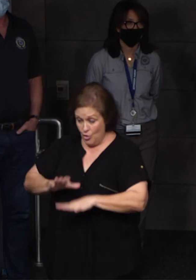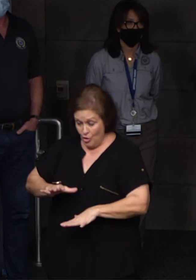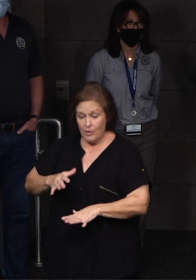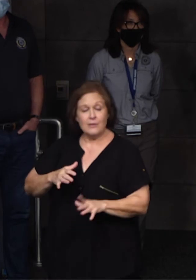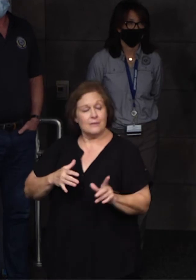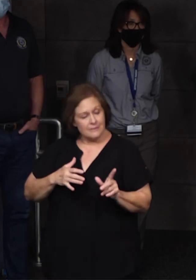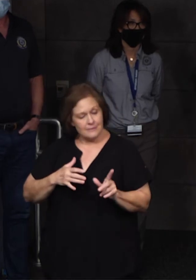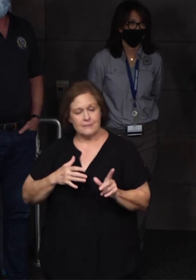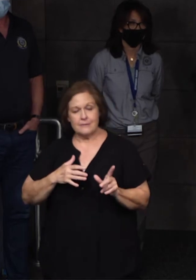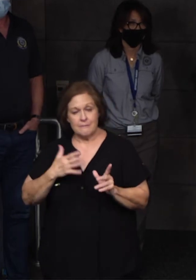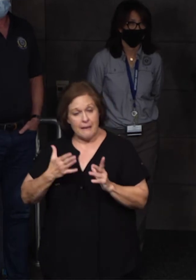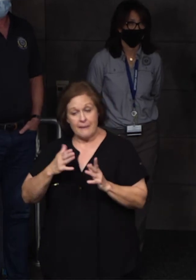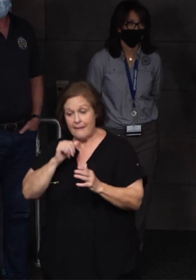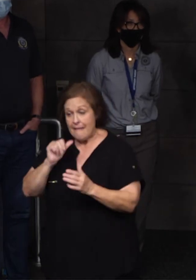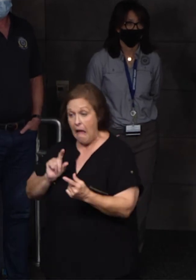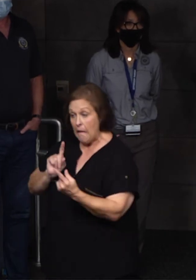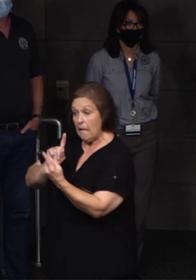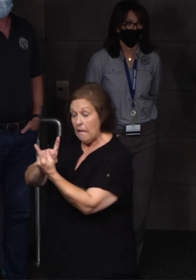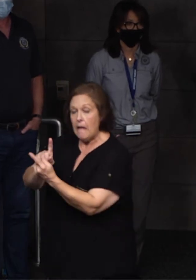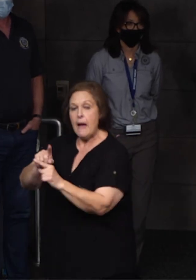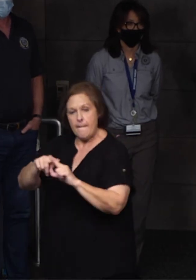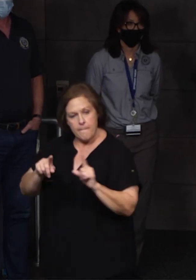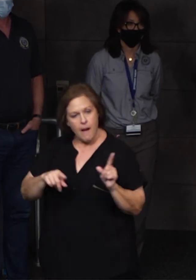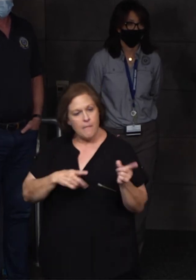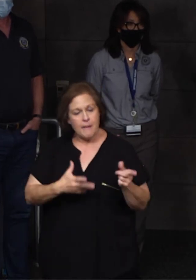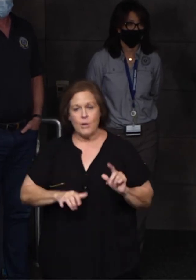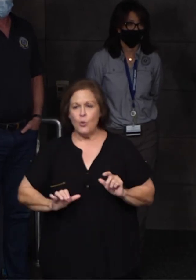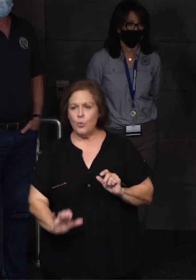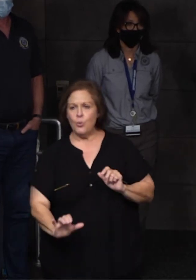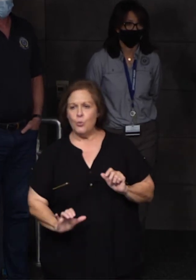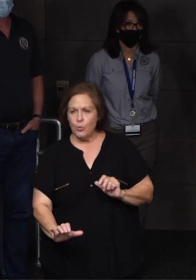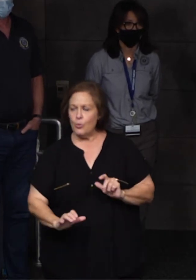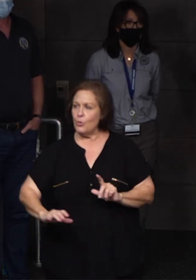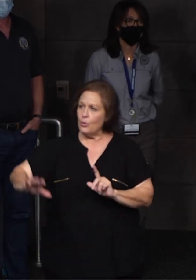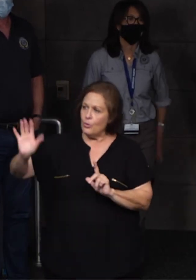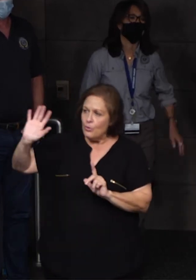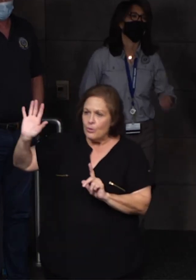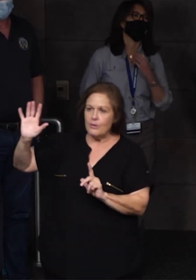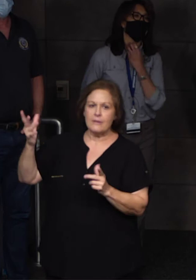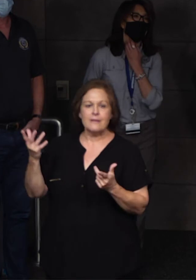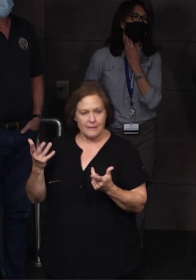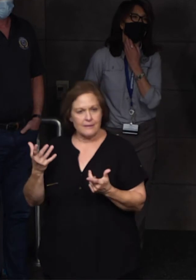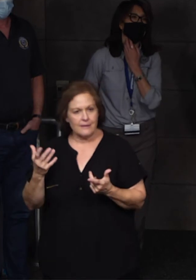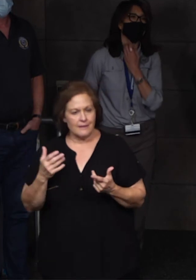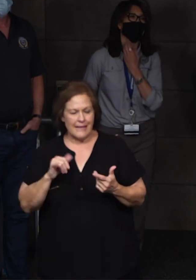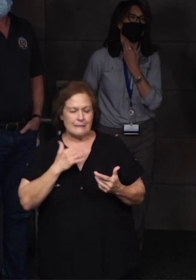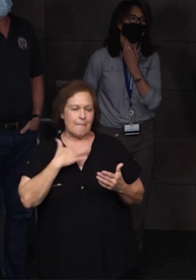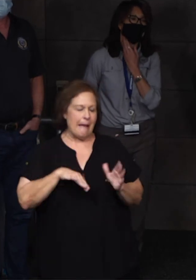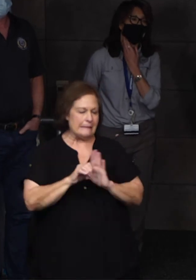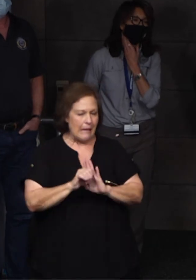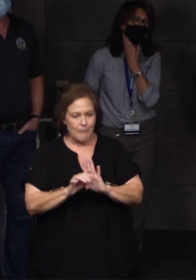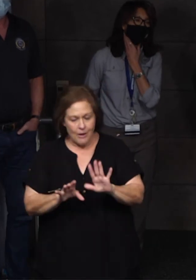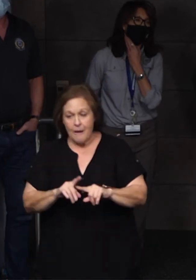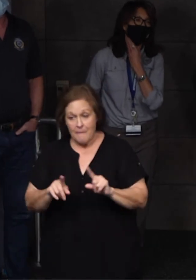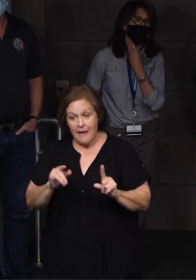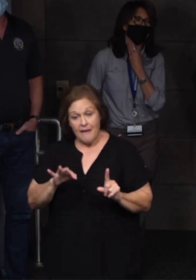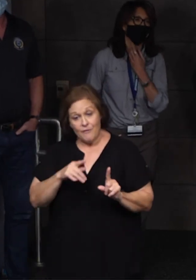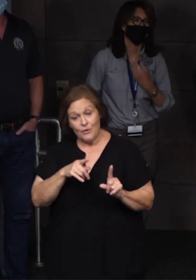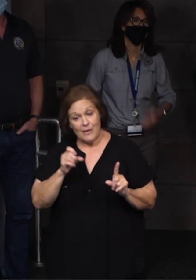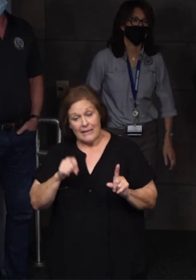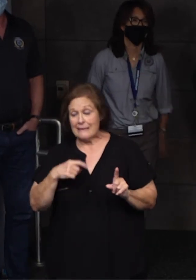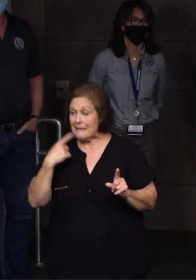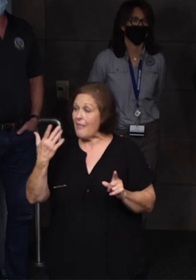please don't approach, but maybe, you know, honk the horn if you're driving. Please, I would like you to stay off the streets. That was a bad example. But if you can find a way to say